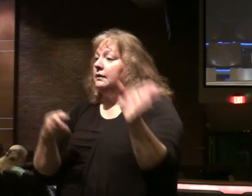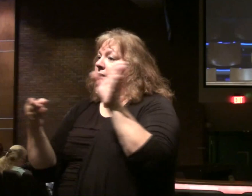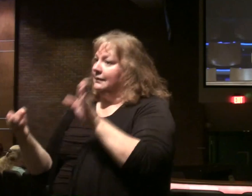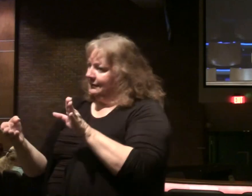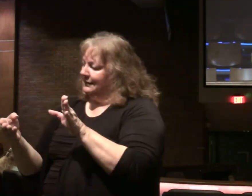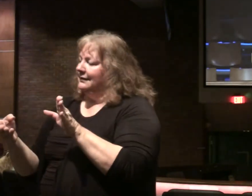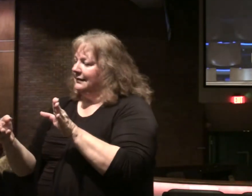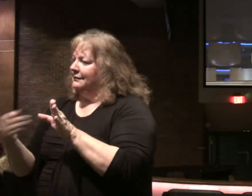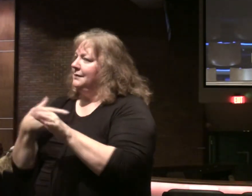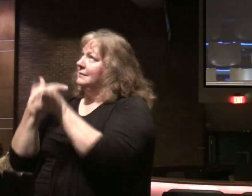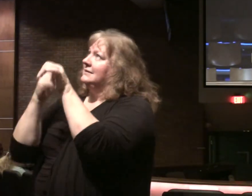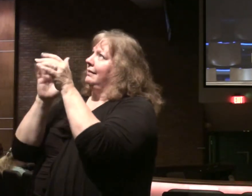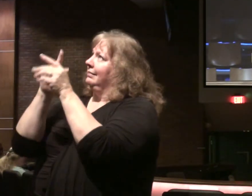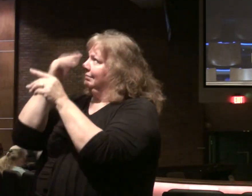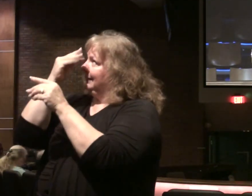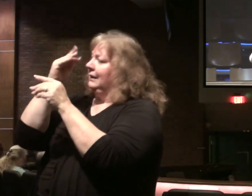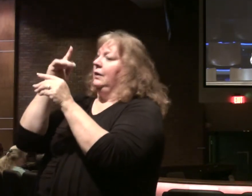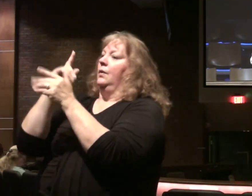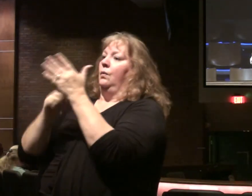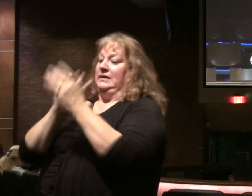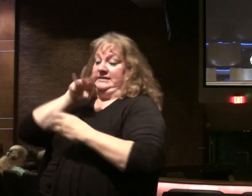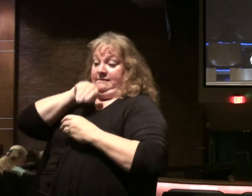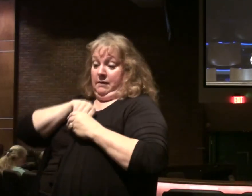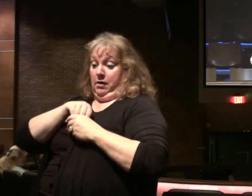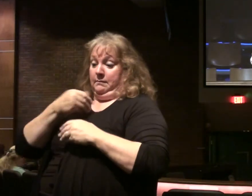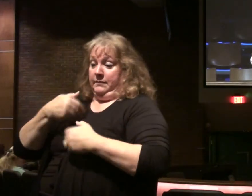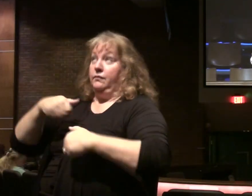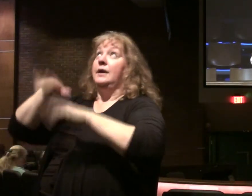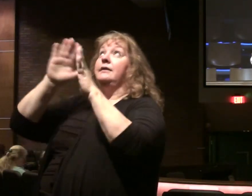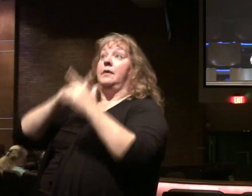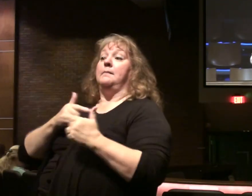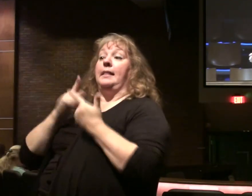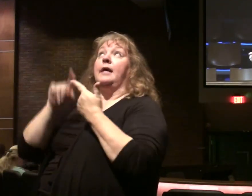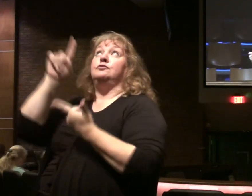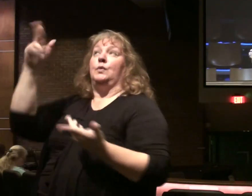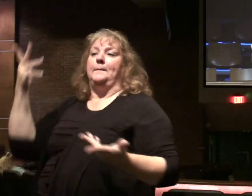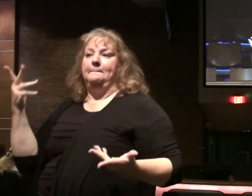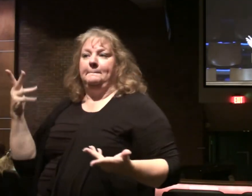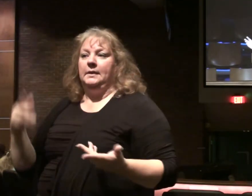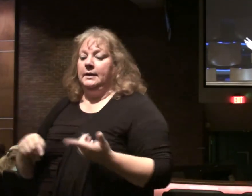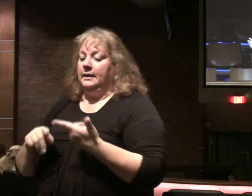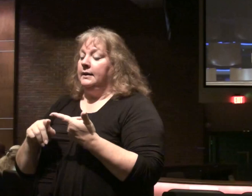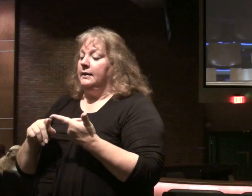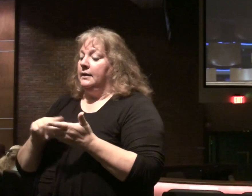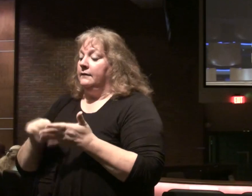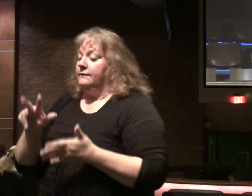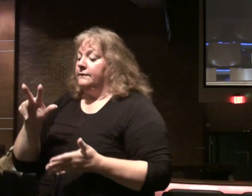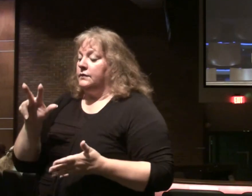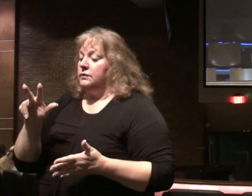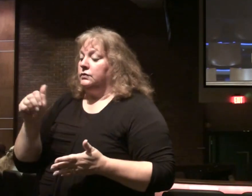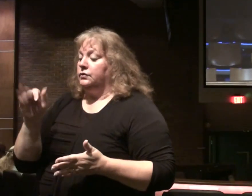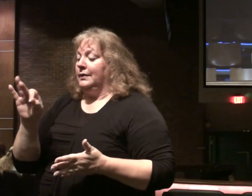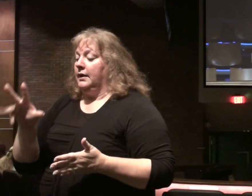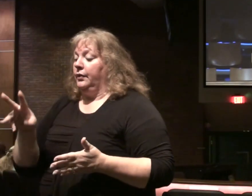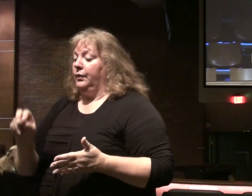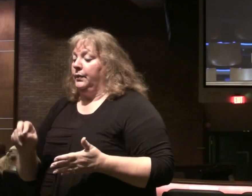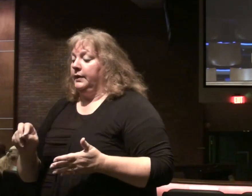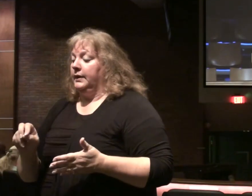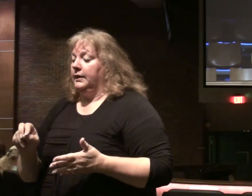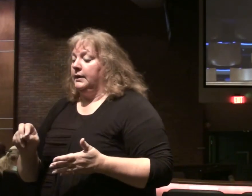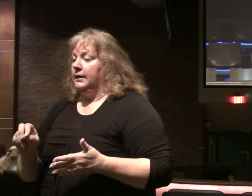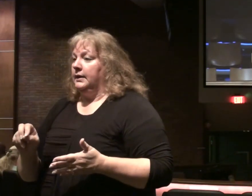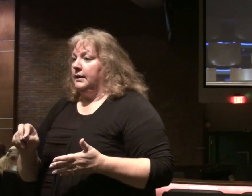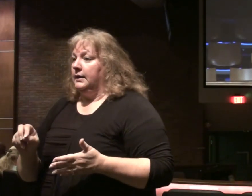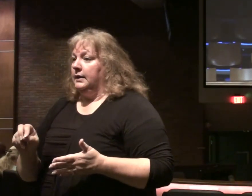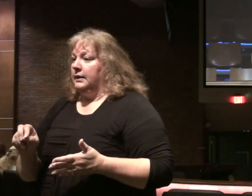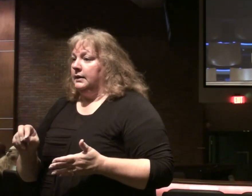And following Jesus Christ. In verse 30. 30. says. Verse 30. No. 29 and 30. He says.